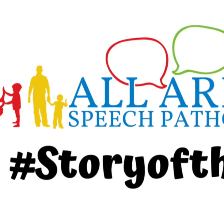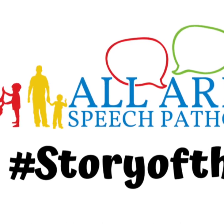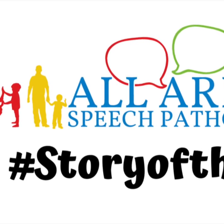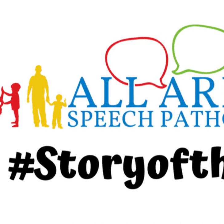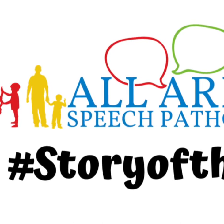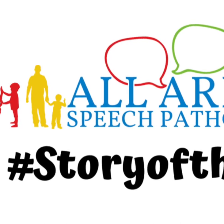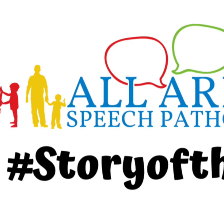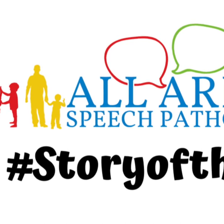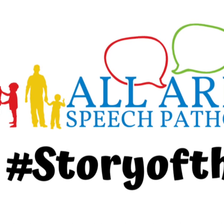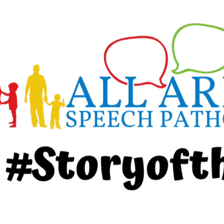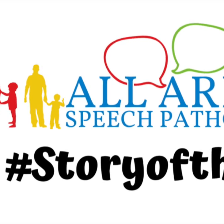Bye.